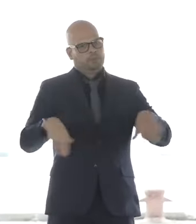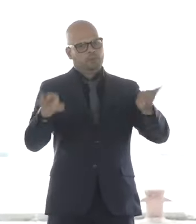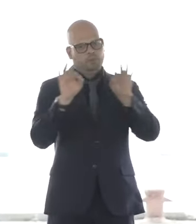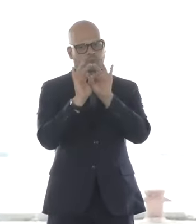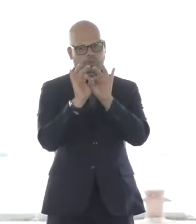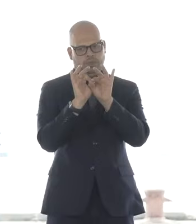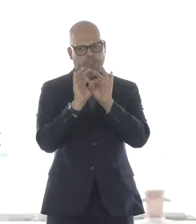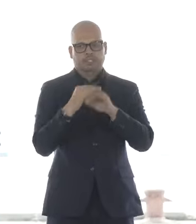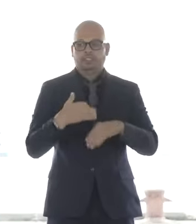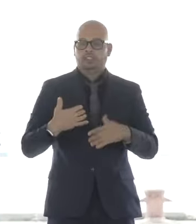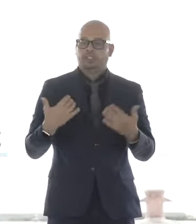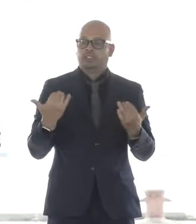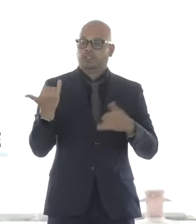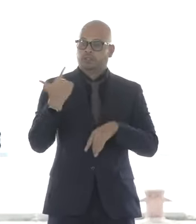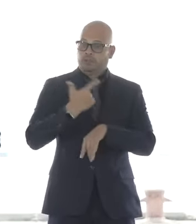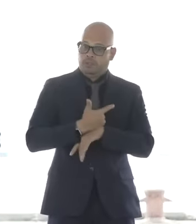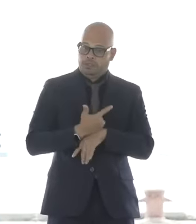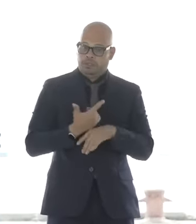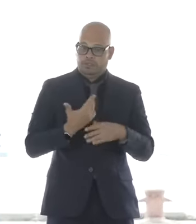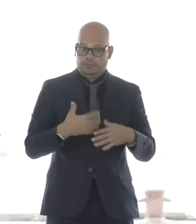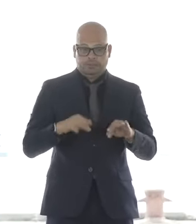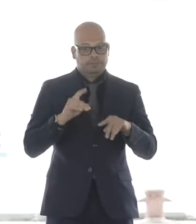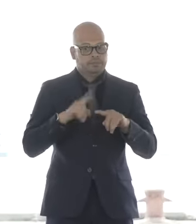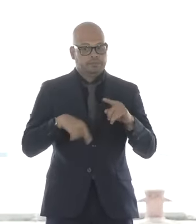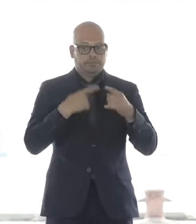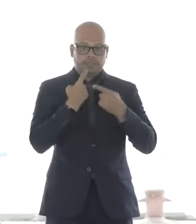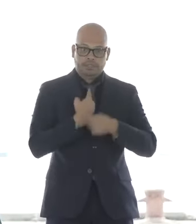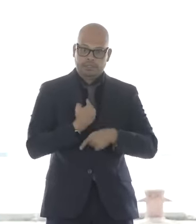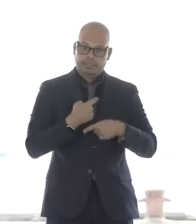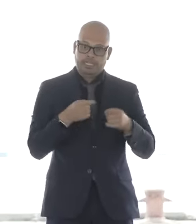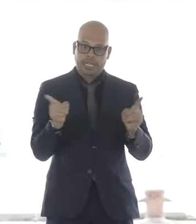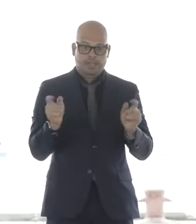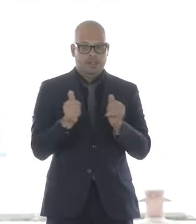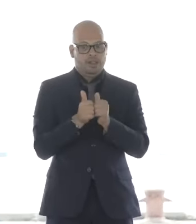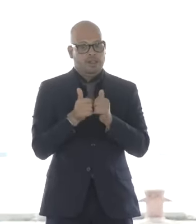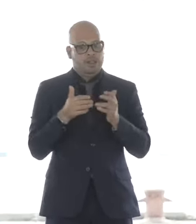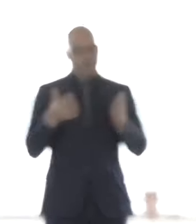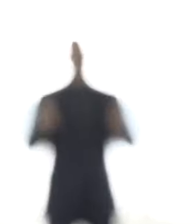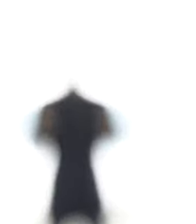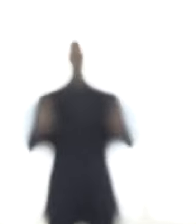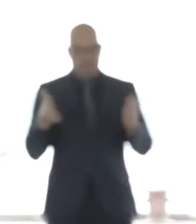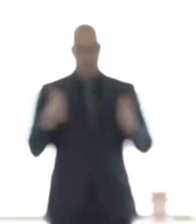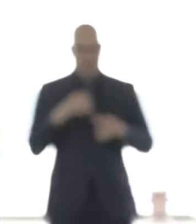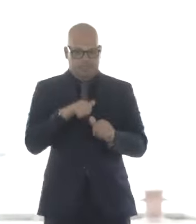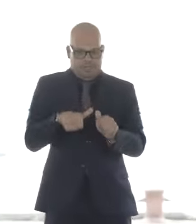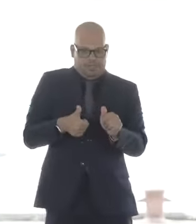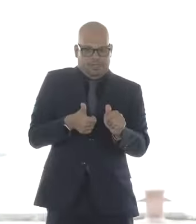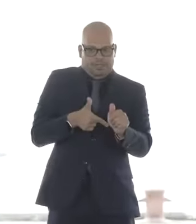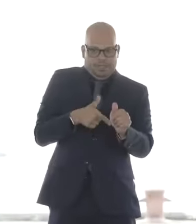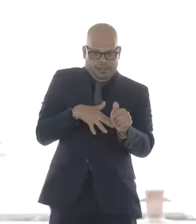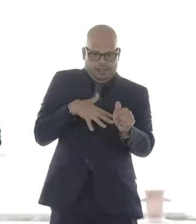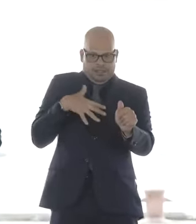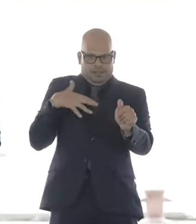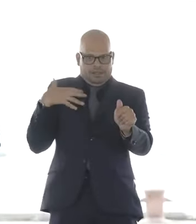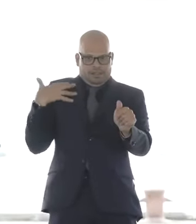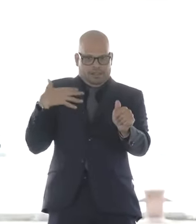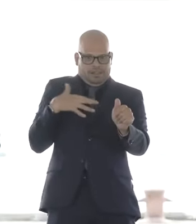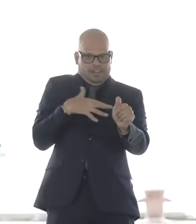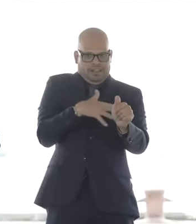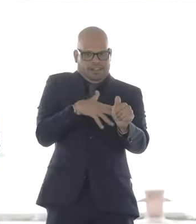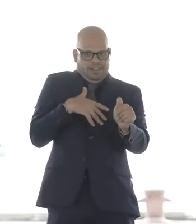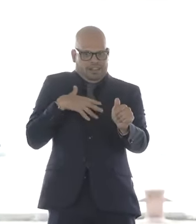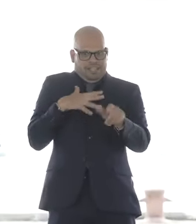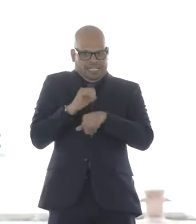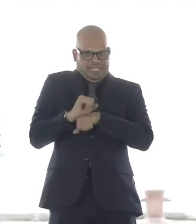who worked for years behind the scenes to make this project a reality. A special thank you to the head of